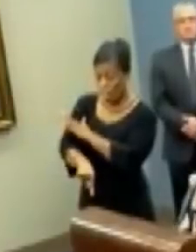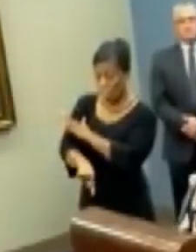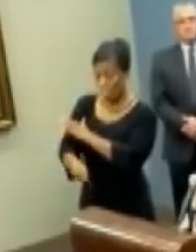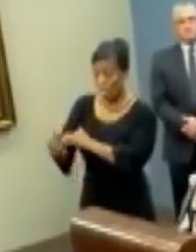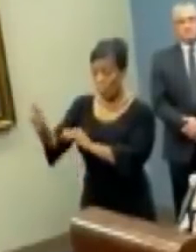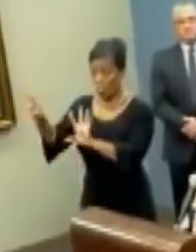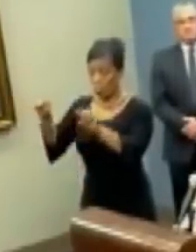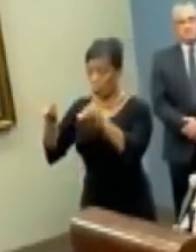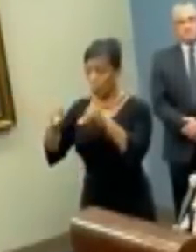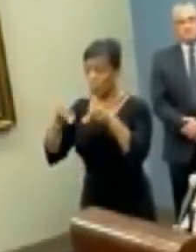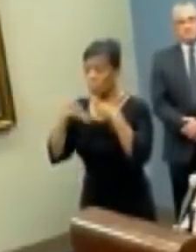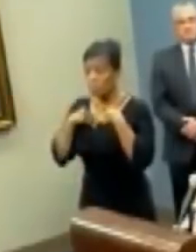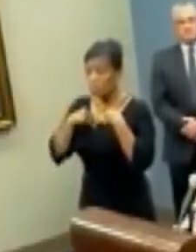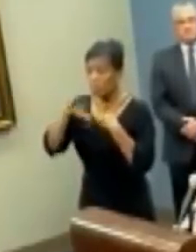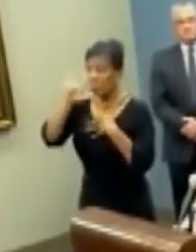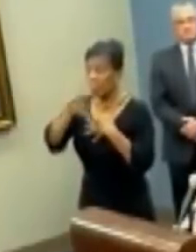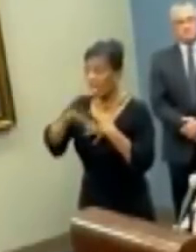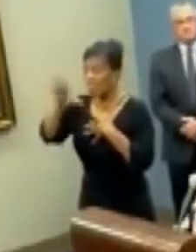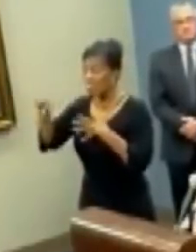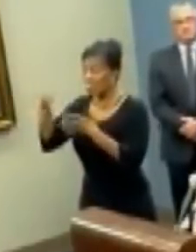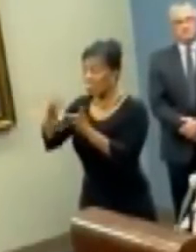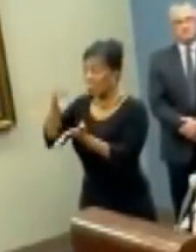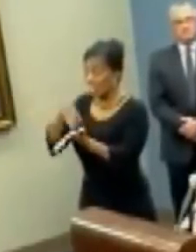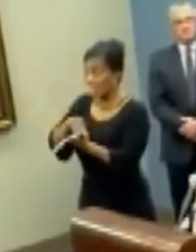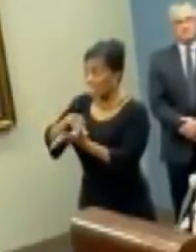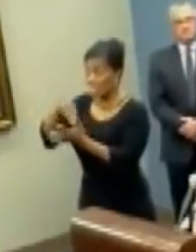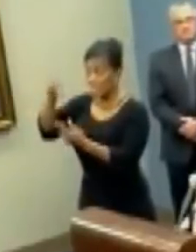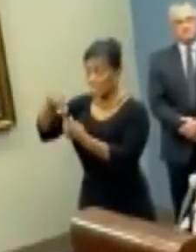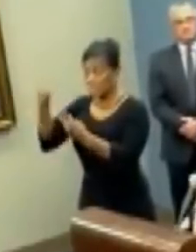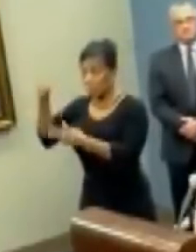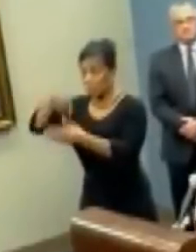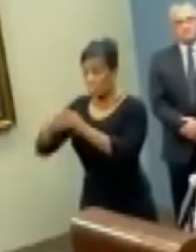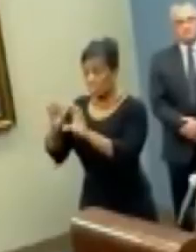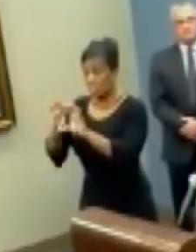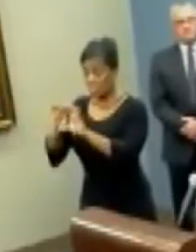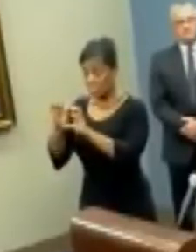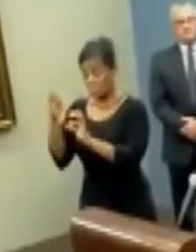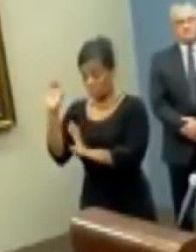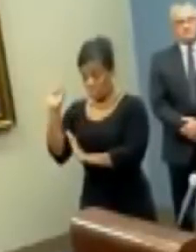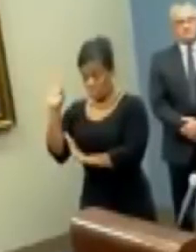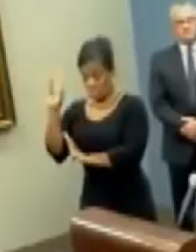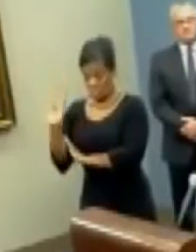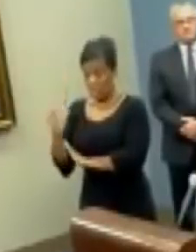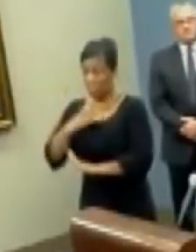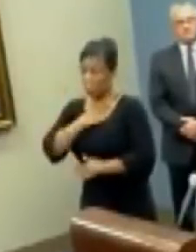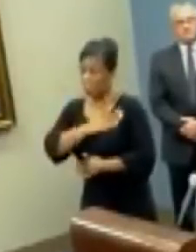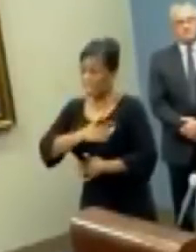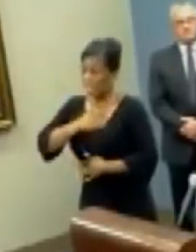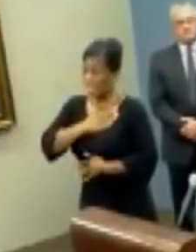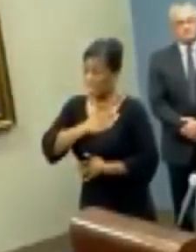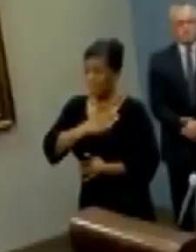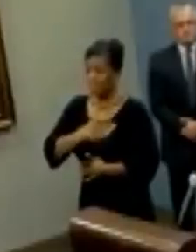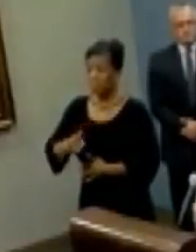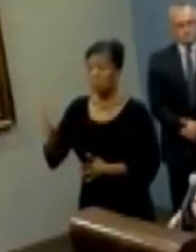dramatic moment in a 51-day manhunt for the Seminole Heights killer. I am pleased to announce that tonight,